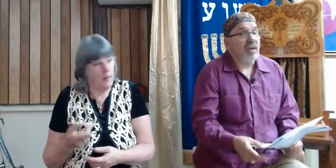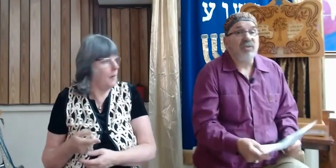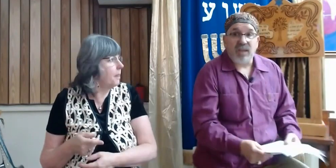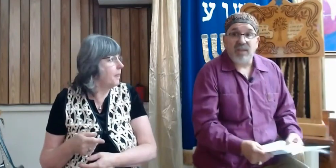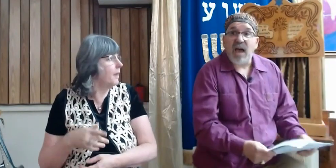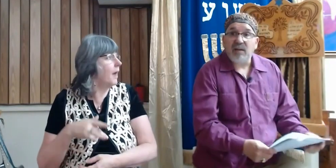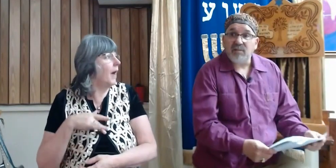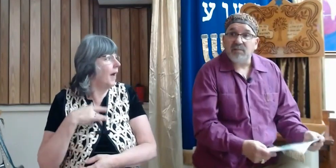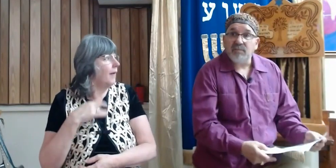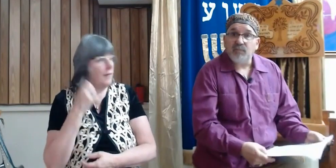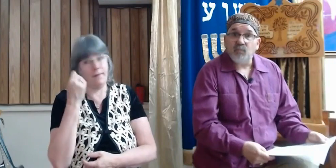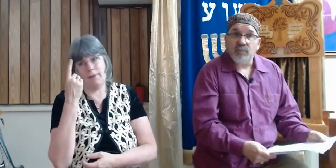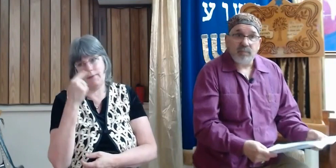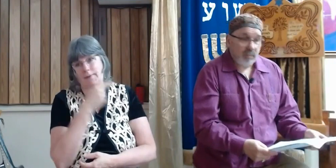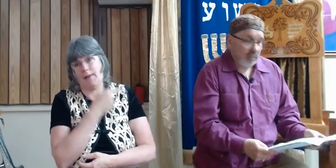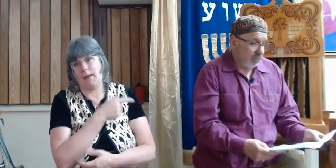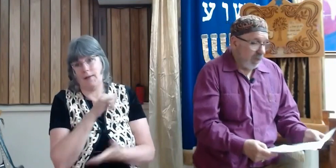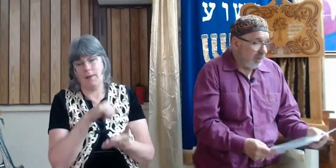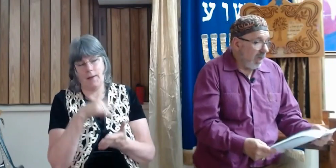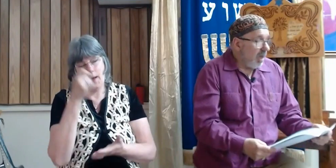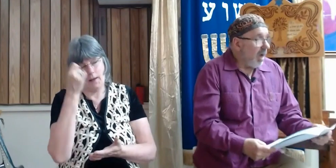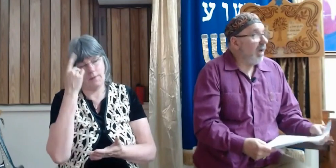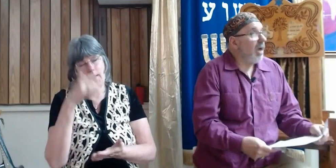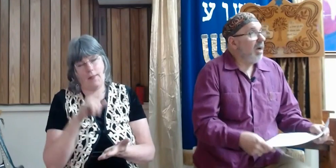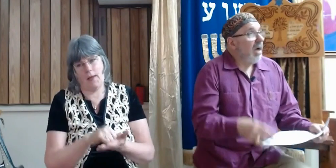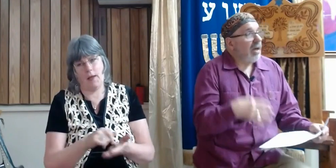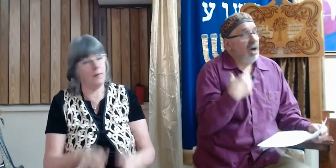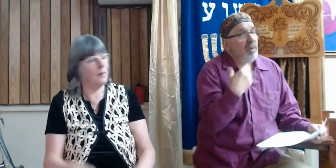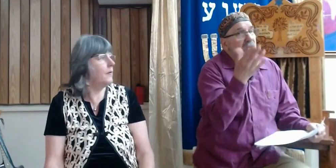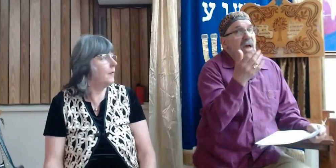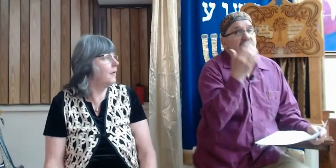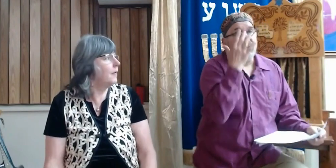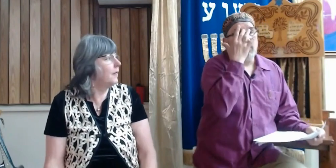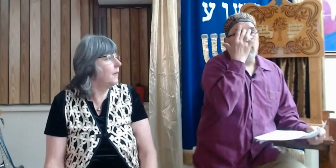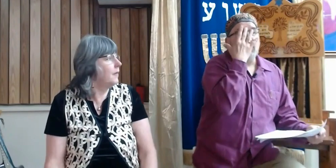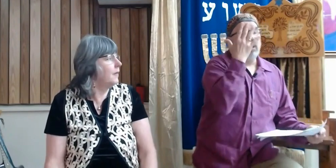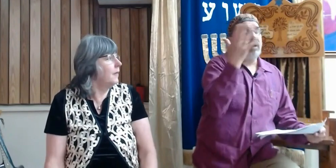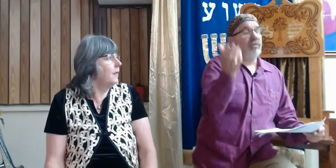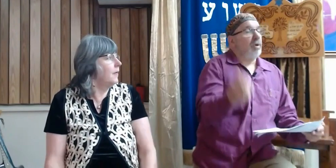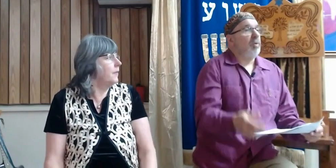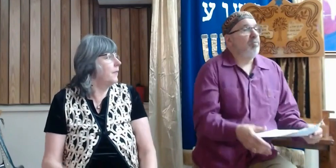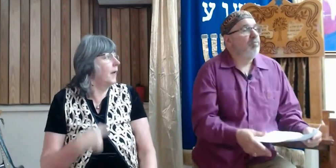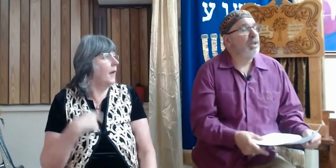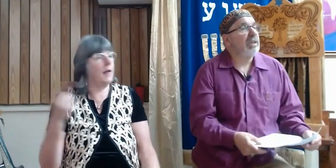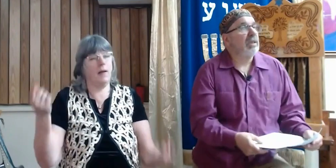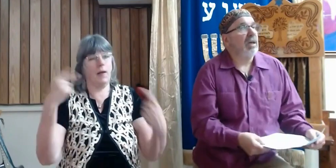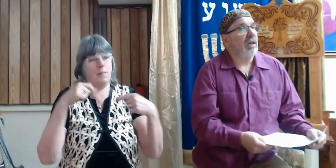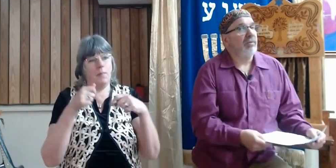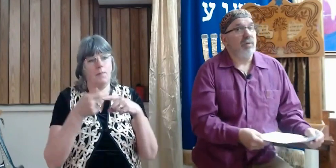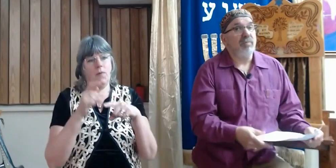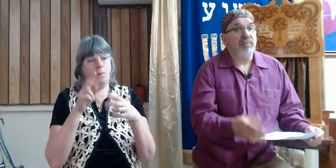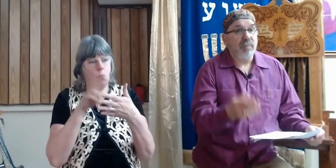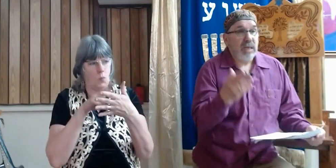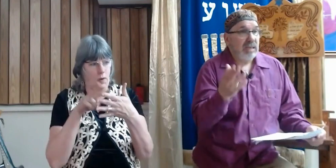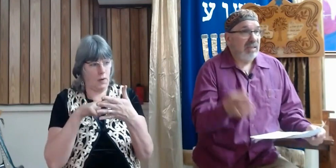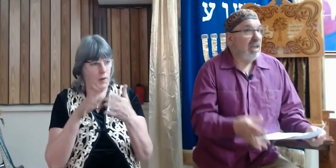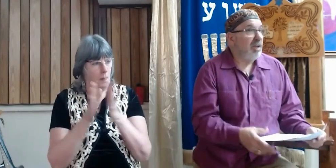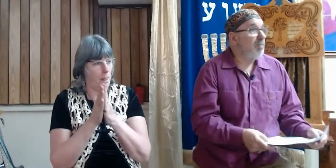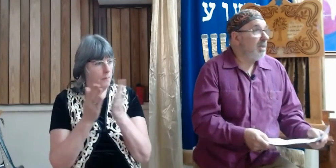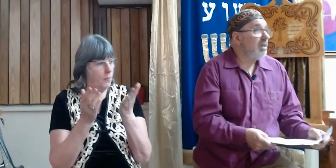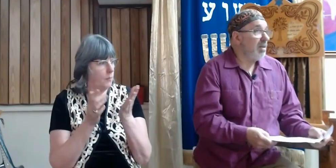personally understand that and I come with that from a reading from a book from